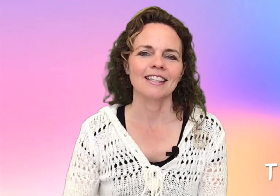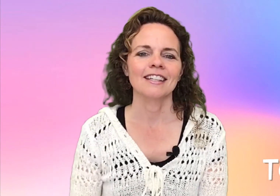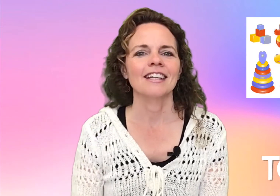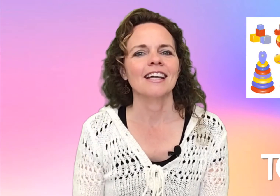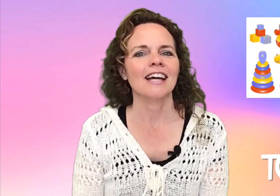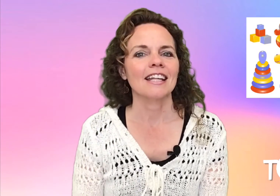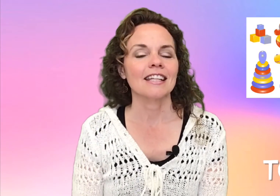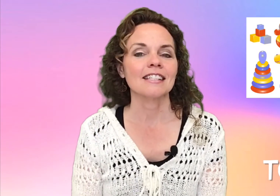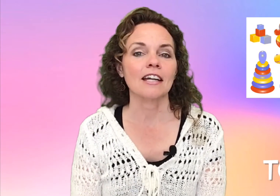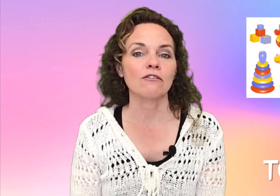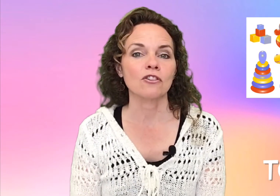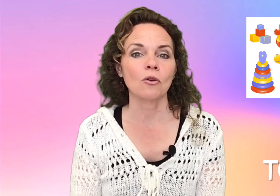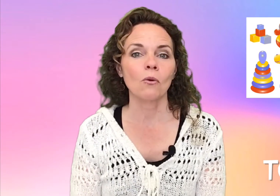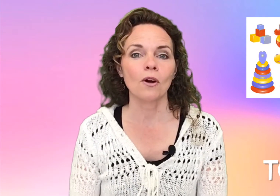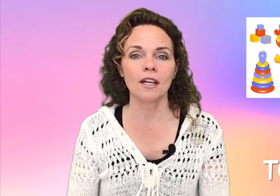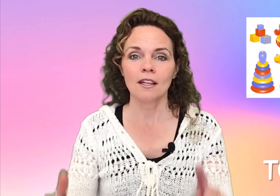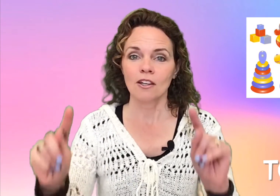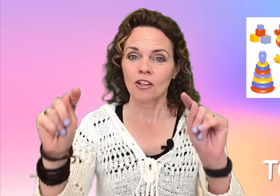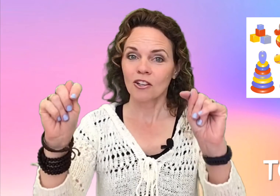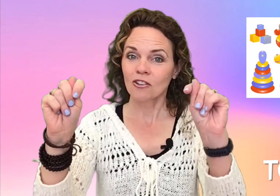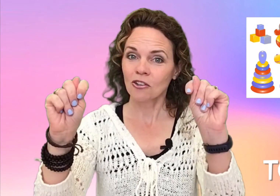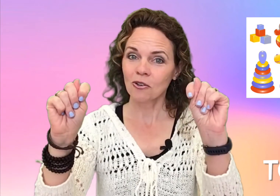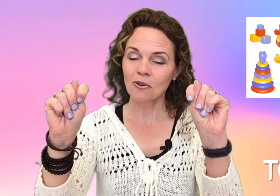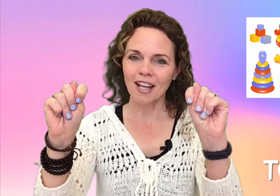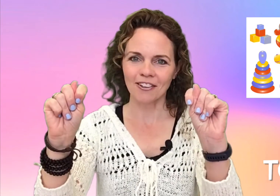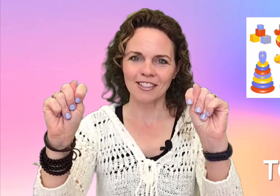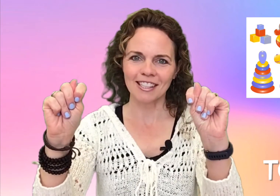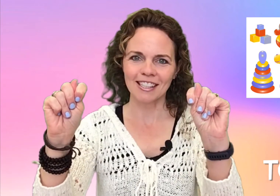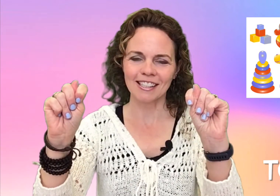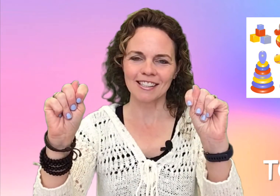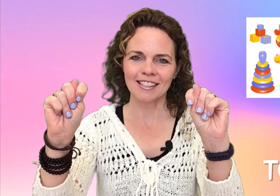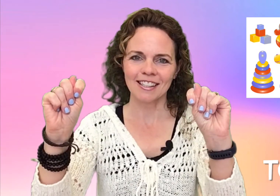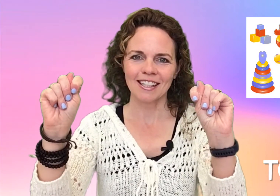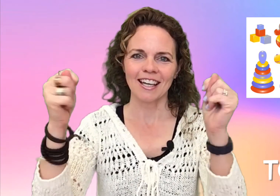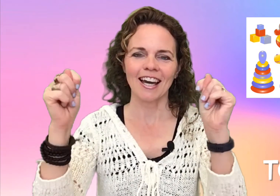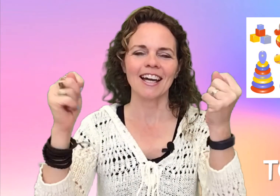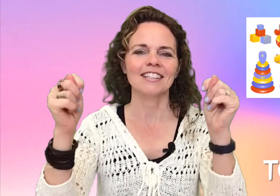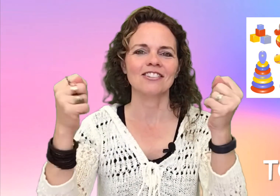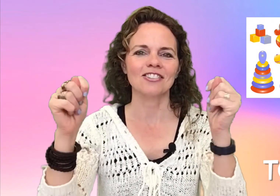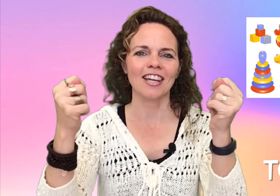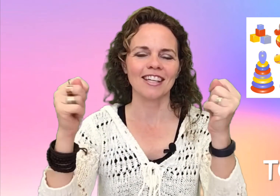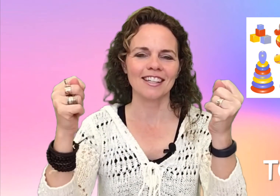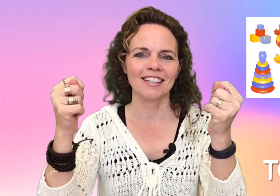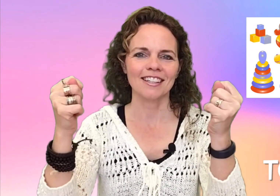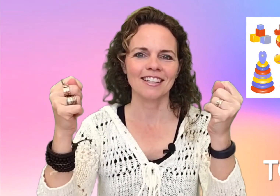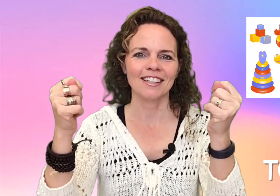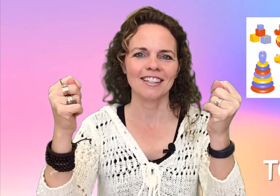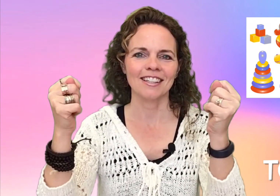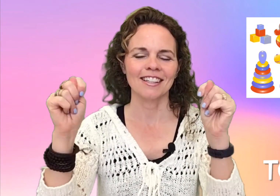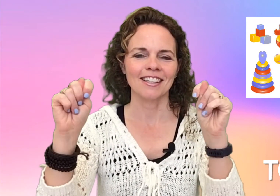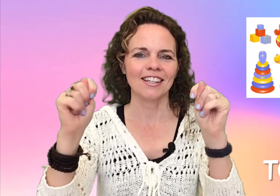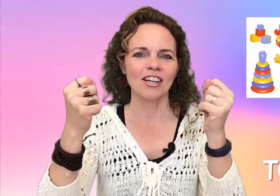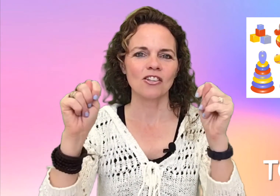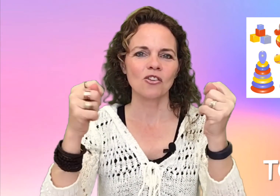The sign for toy is Two letter T's and you shake. Toy.